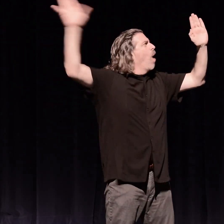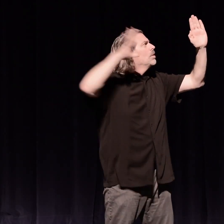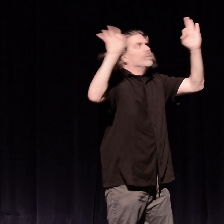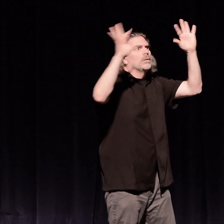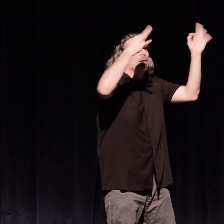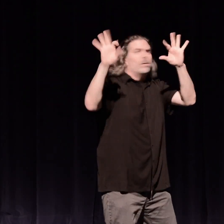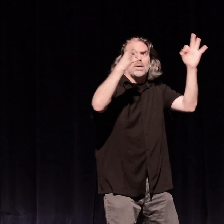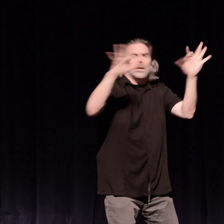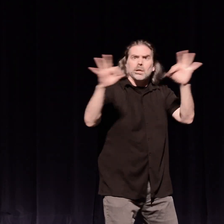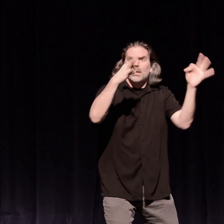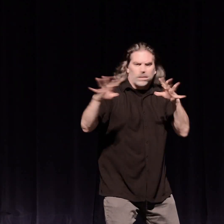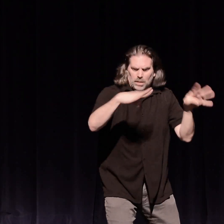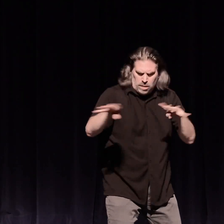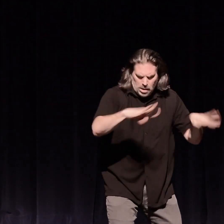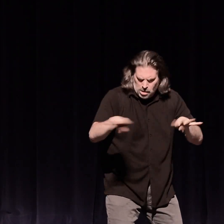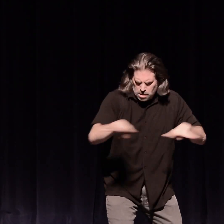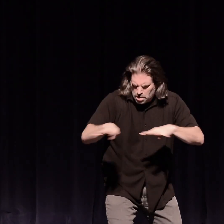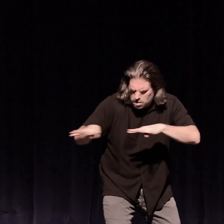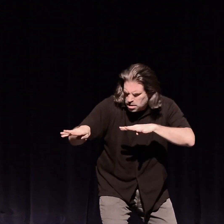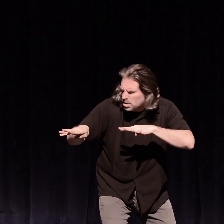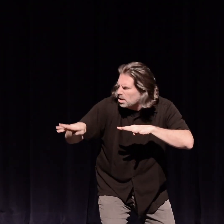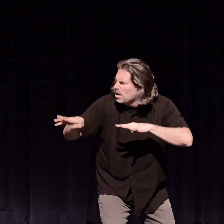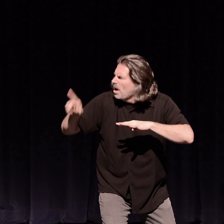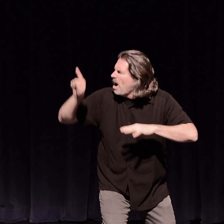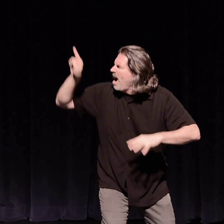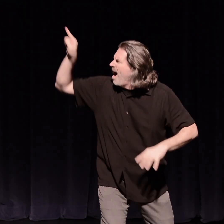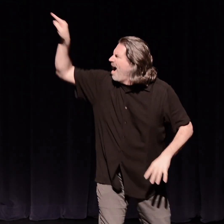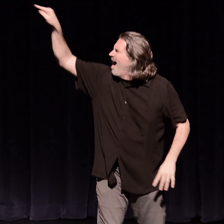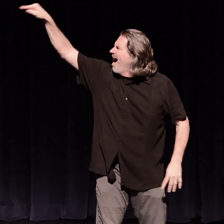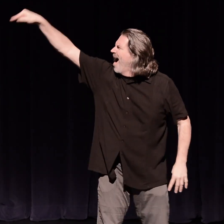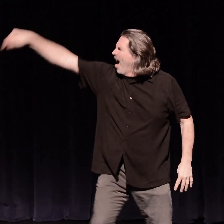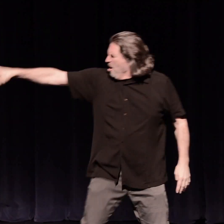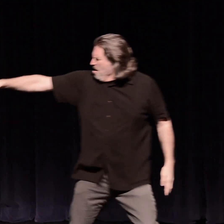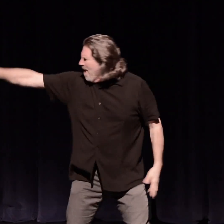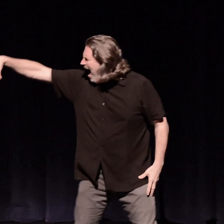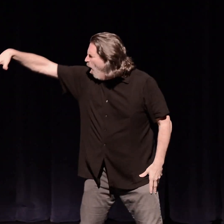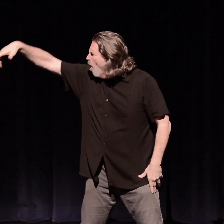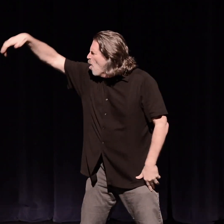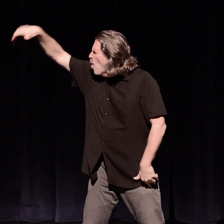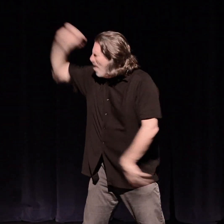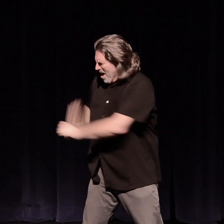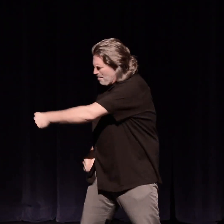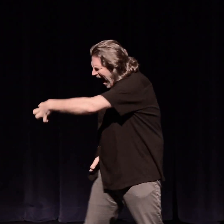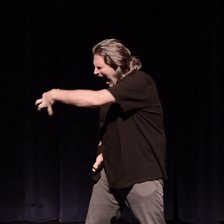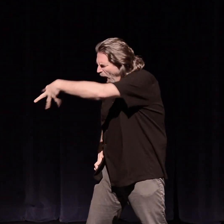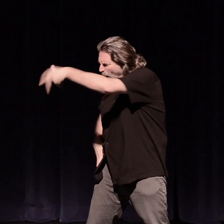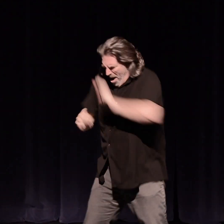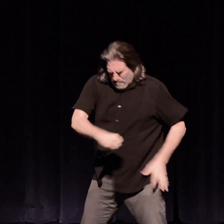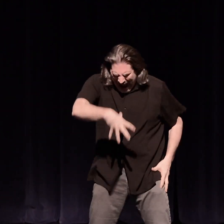All eyes, all, on the clouds of smoke. From